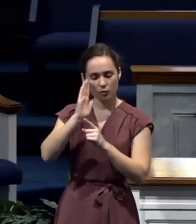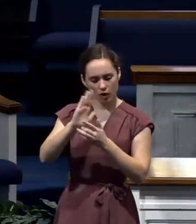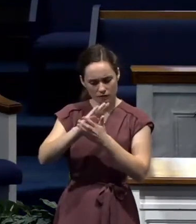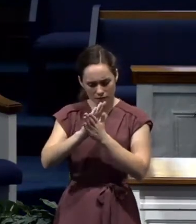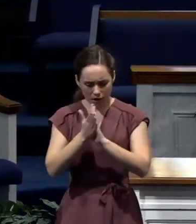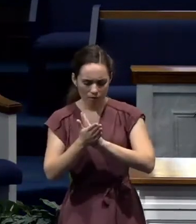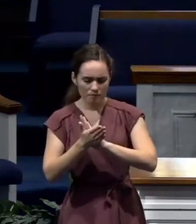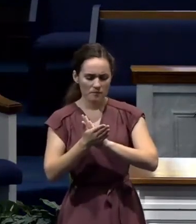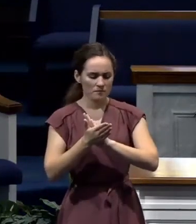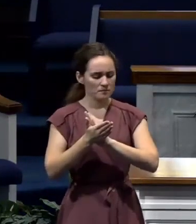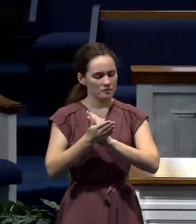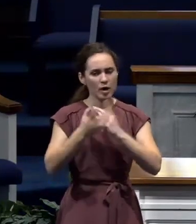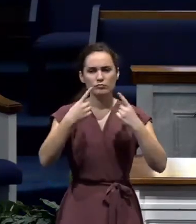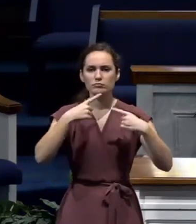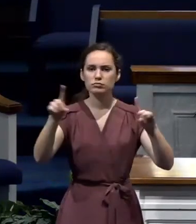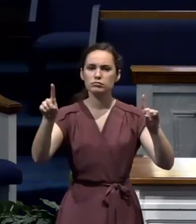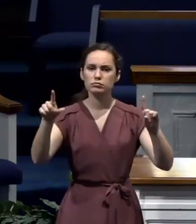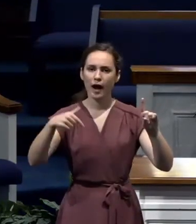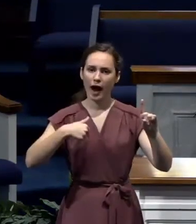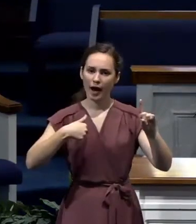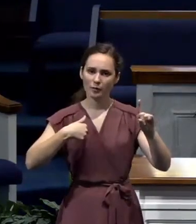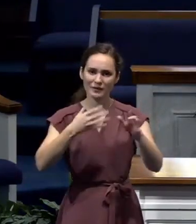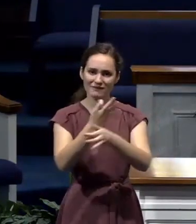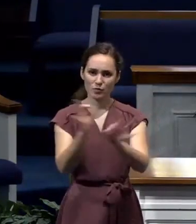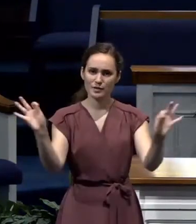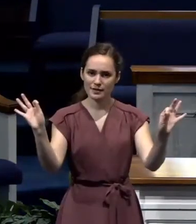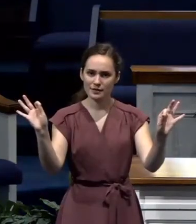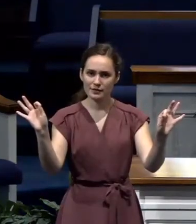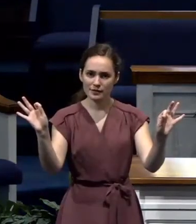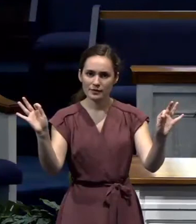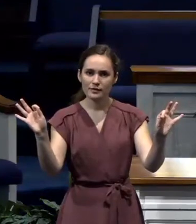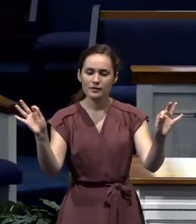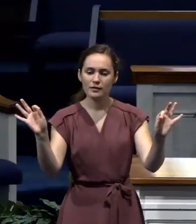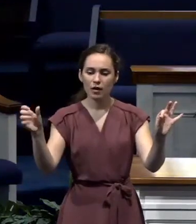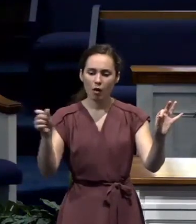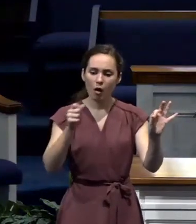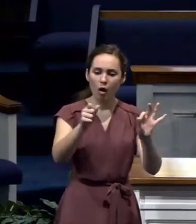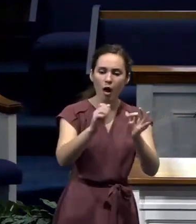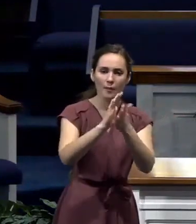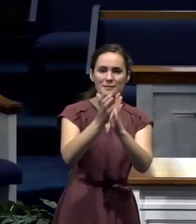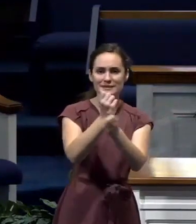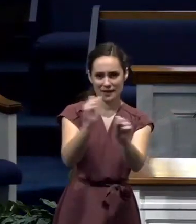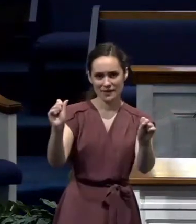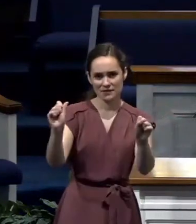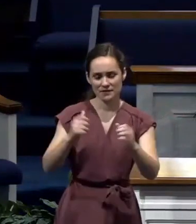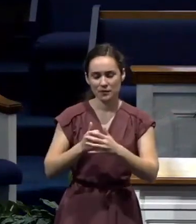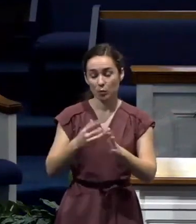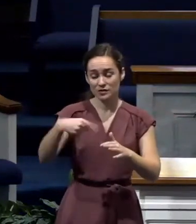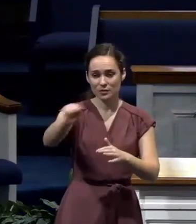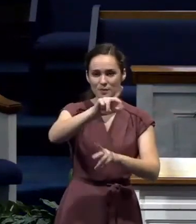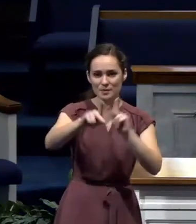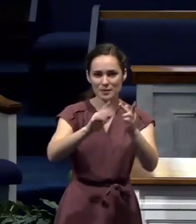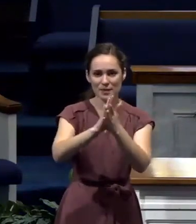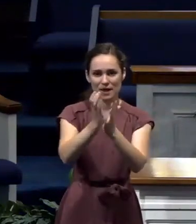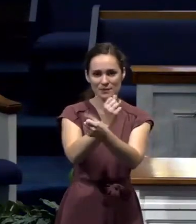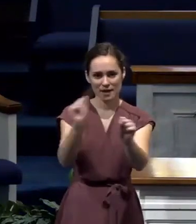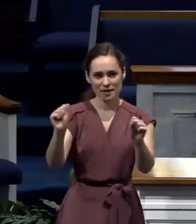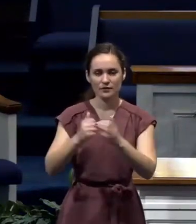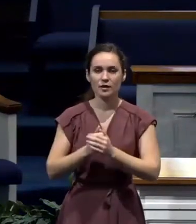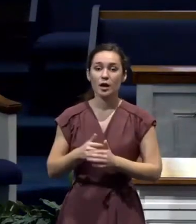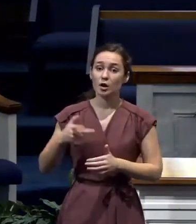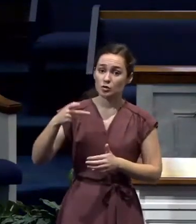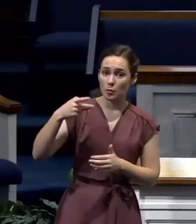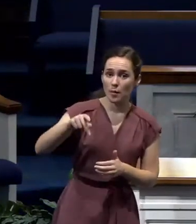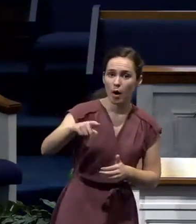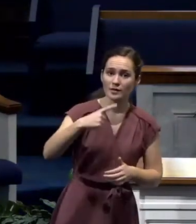and the supply of the Spirit of Jesus Christ. And so, Paul was saying, you know what? This circumstance, this is